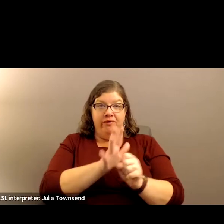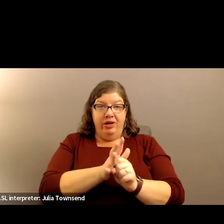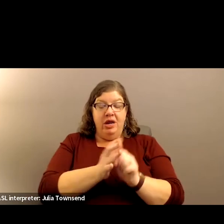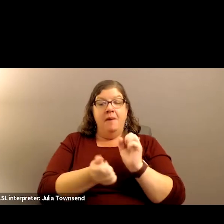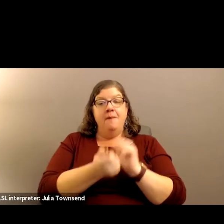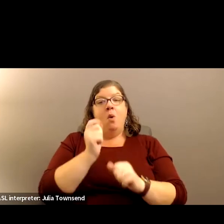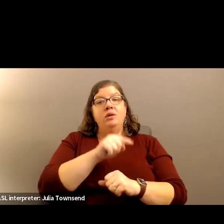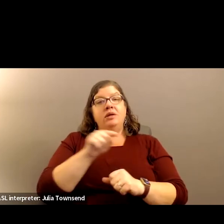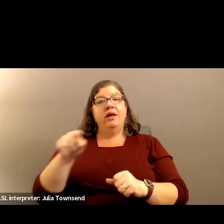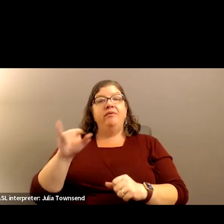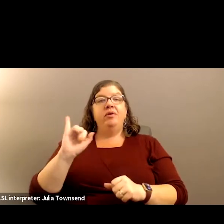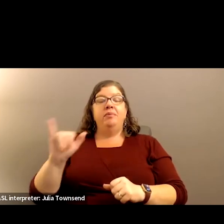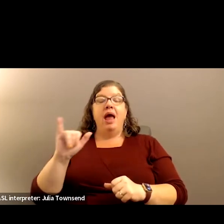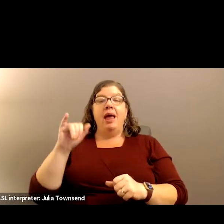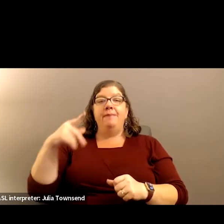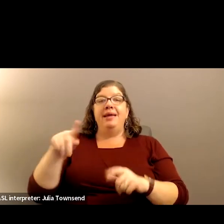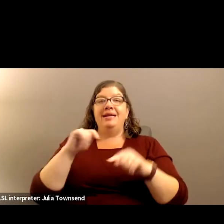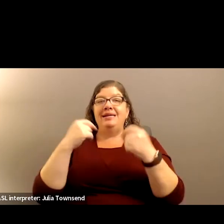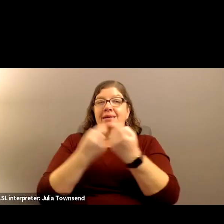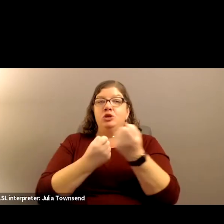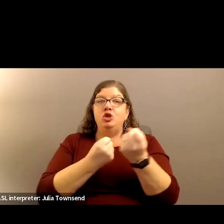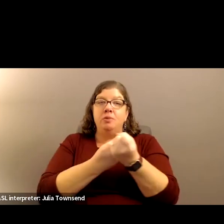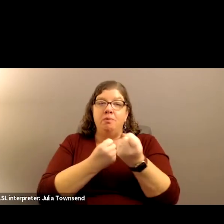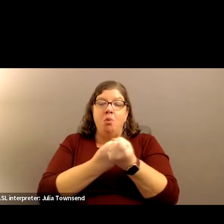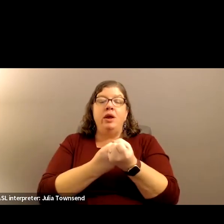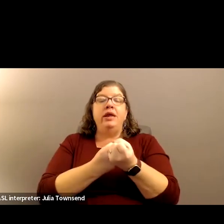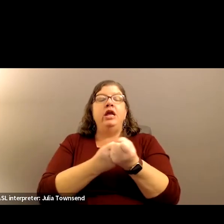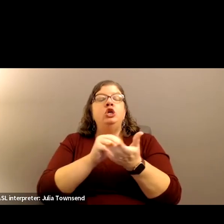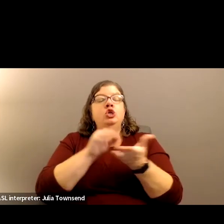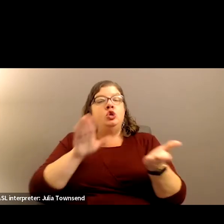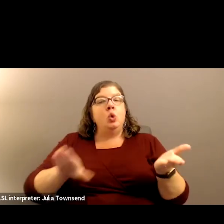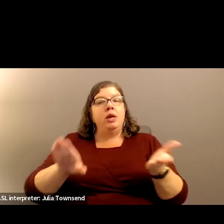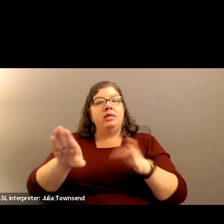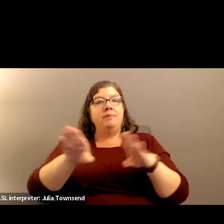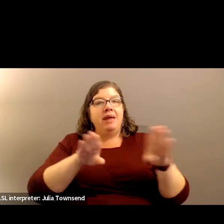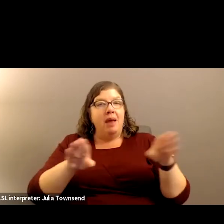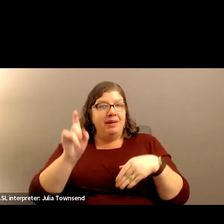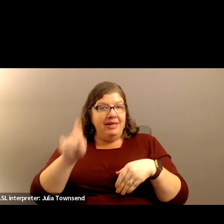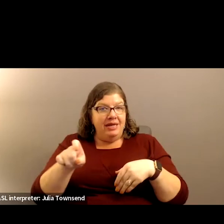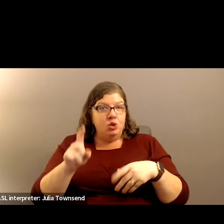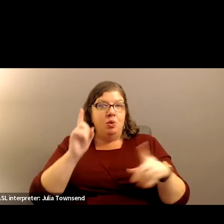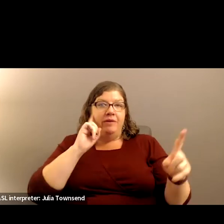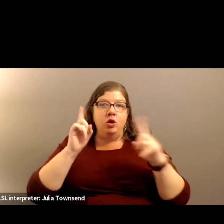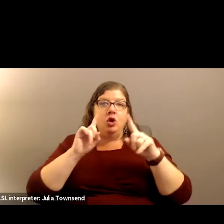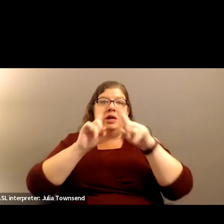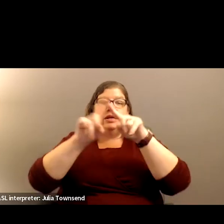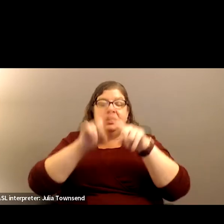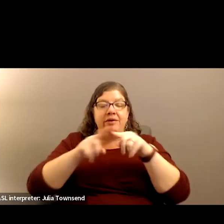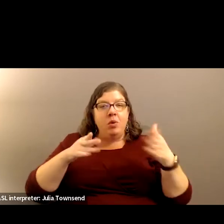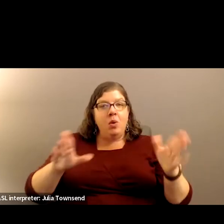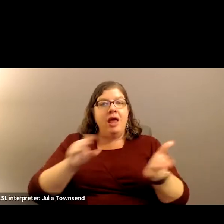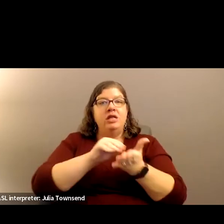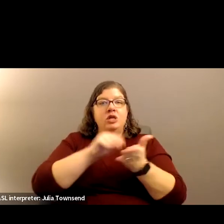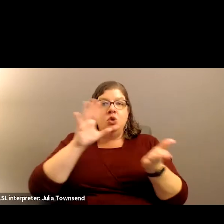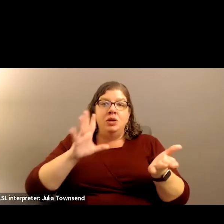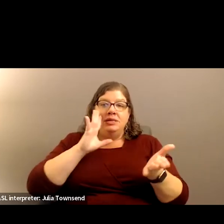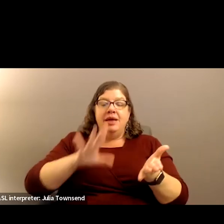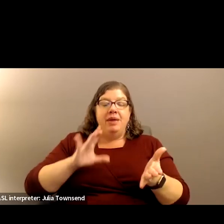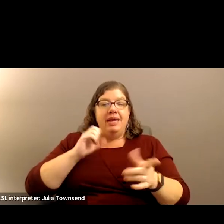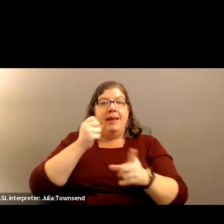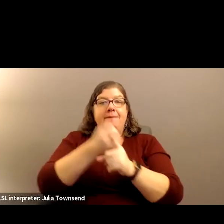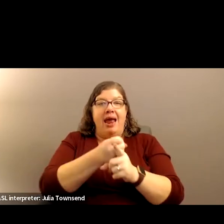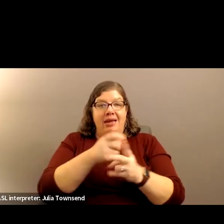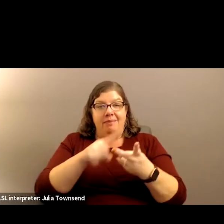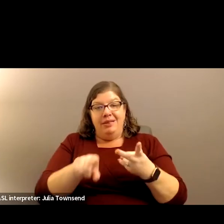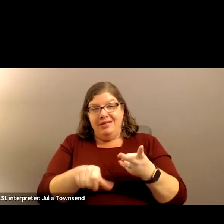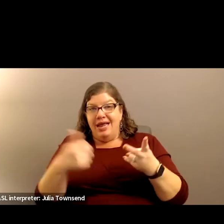those are coming from IEP teams supporting students' behavioral needs. So we've heard in lots of different ways how kids have been impacted. But this is